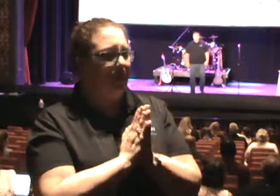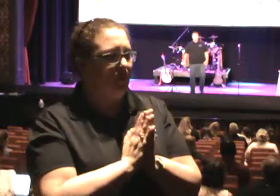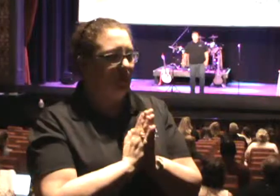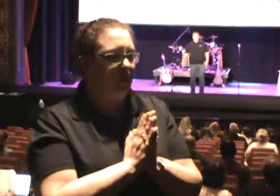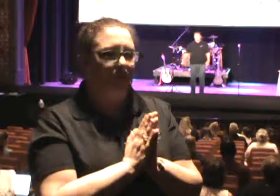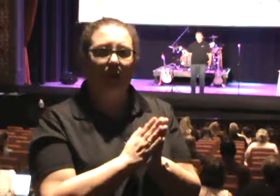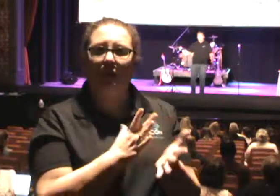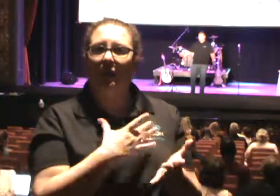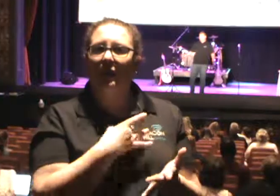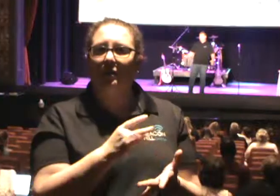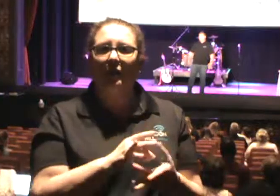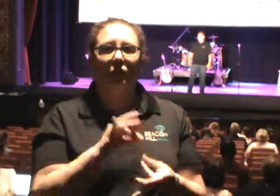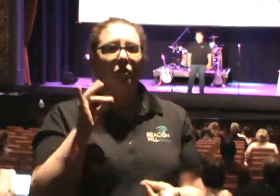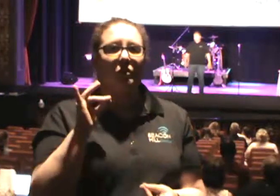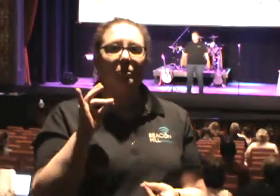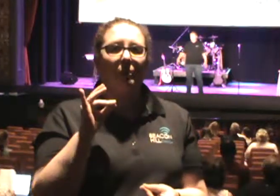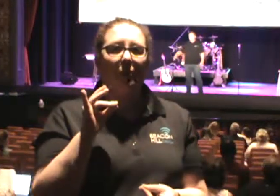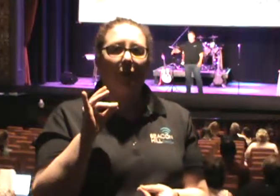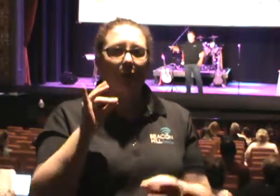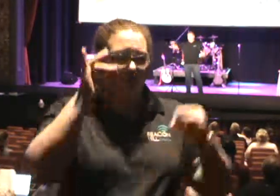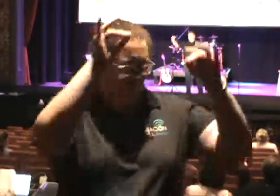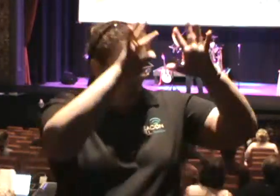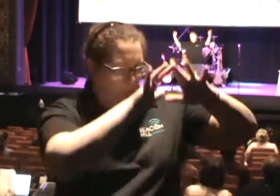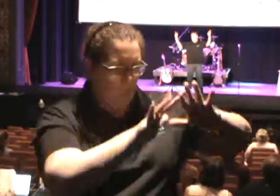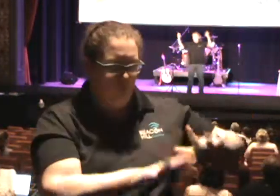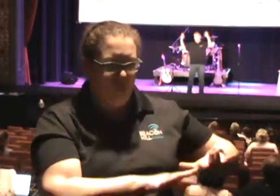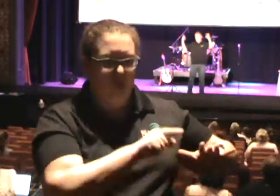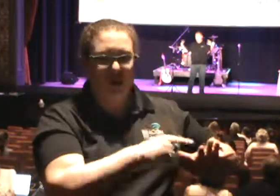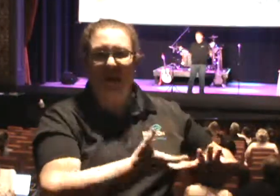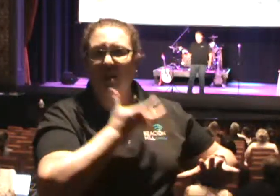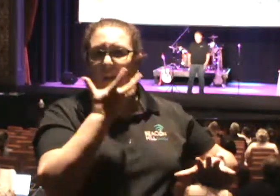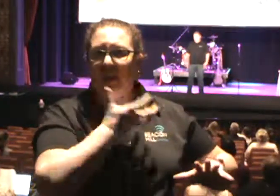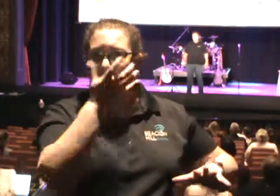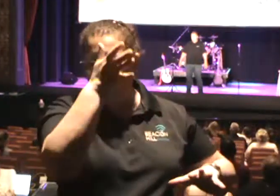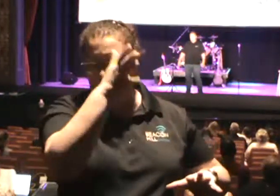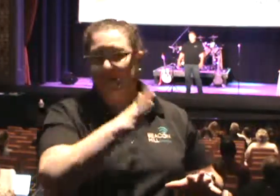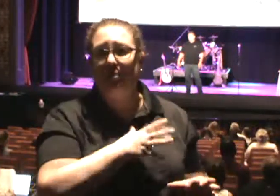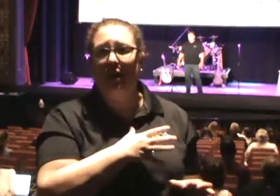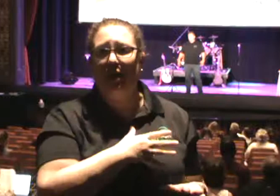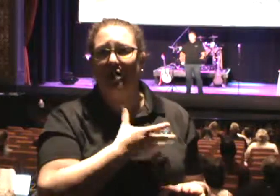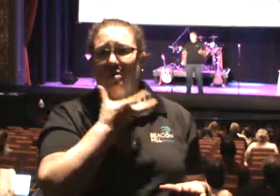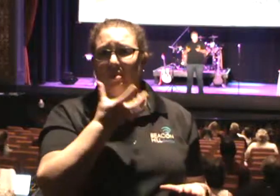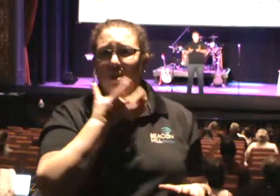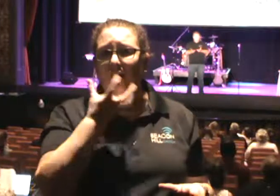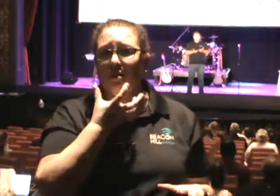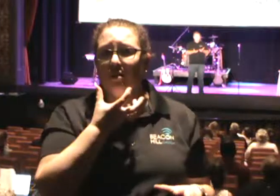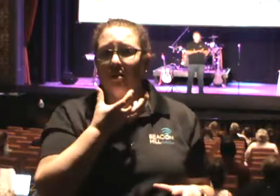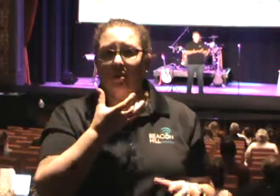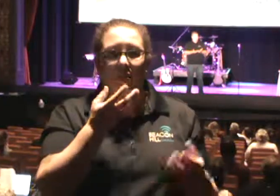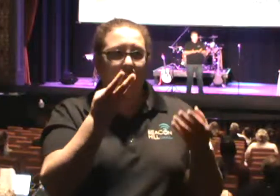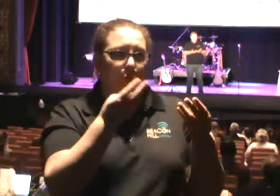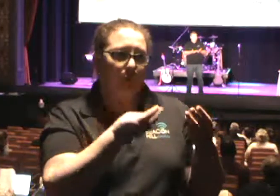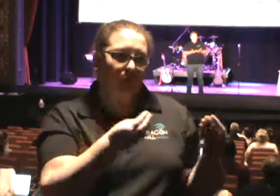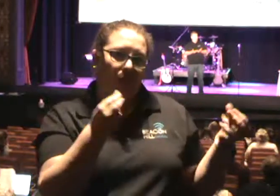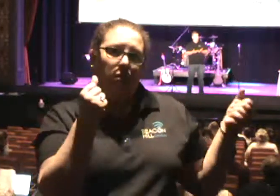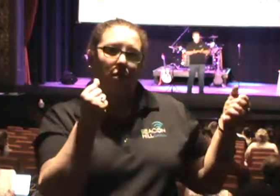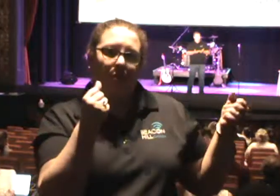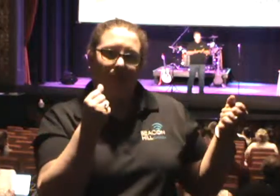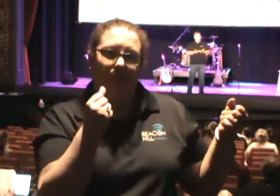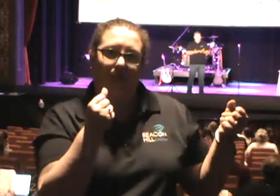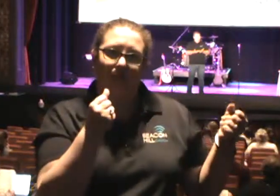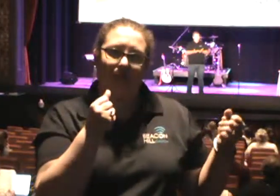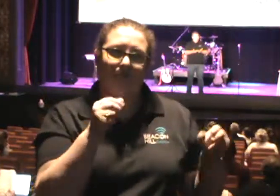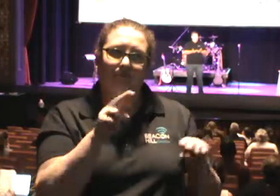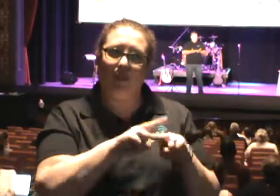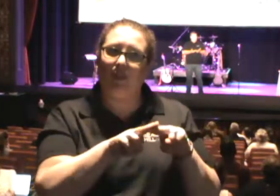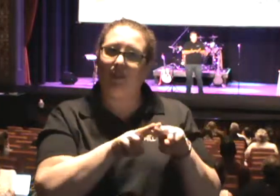like the Holy Spirit came down with this man that we've never seen before. This angry man who was about to lead me to a pulp just came into a bush right there in a subway car.